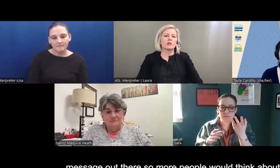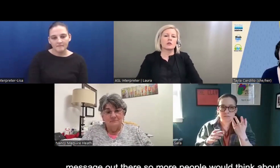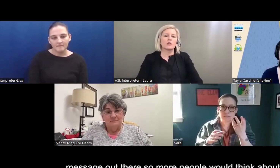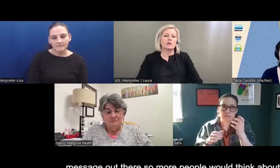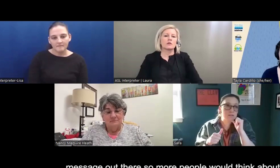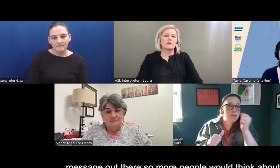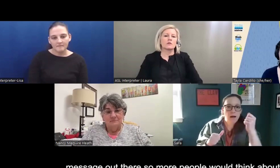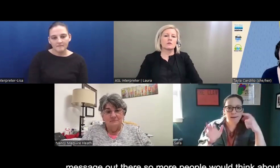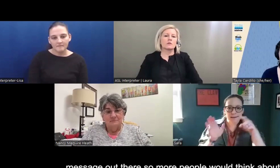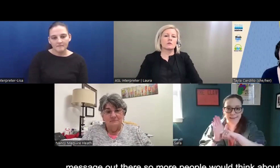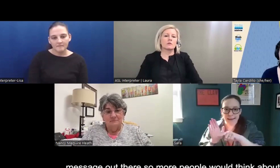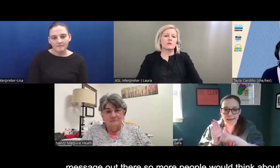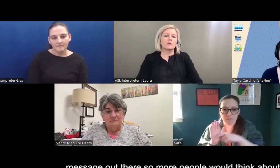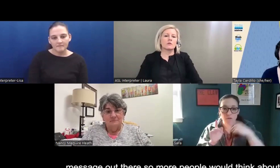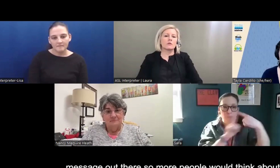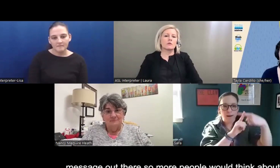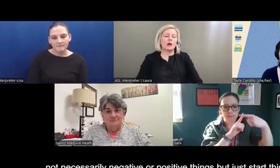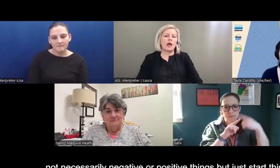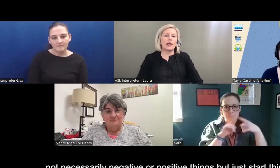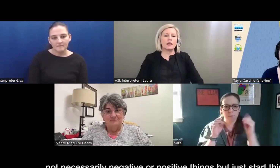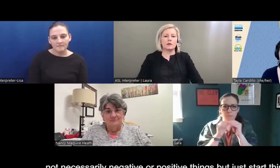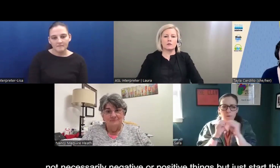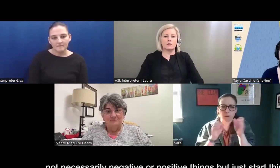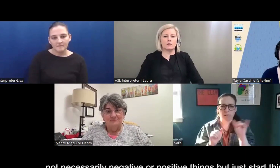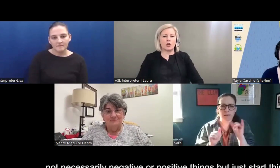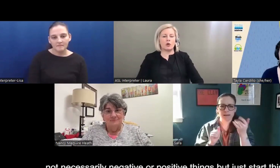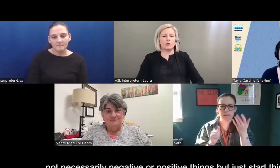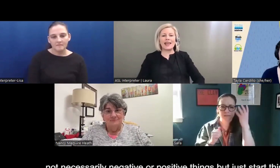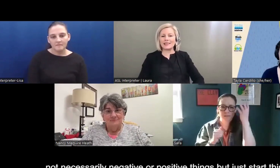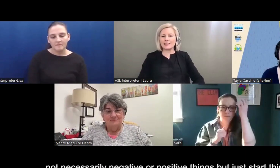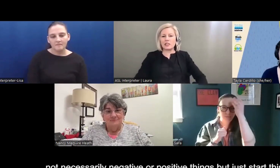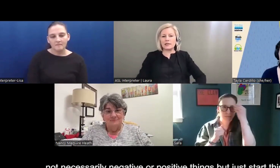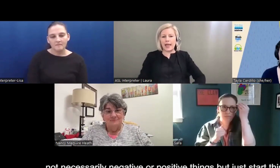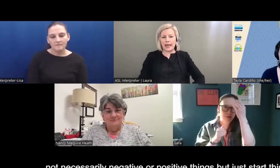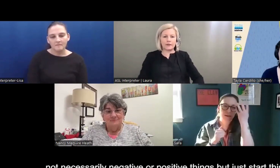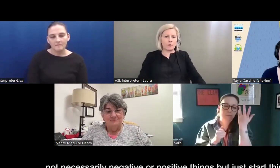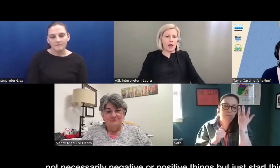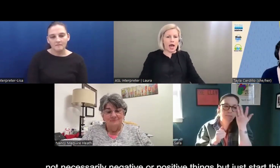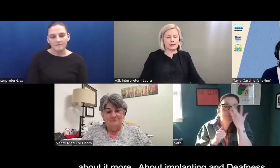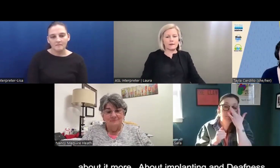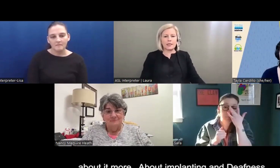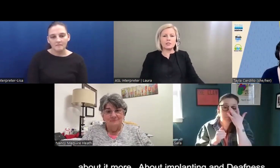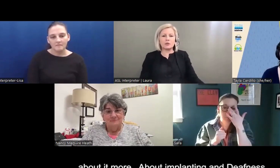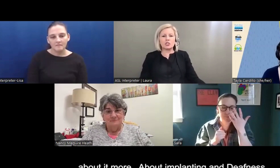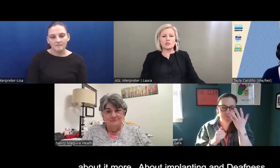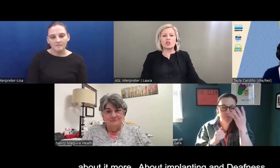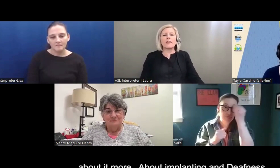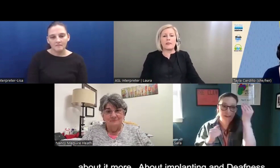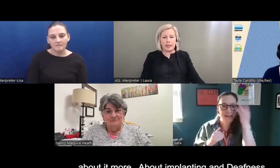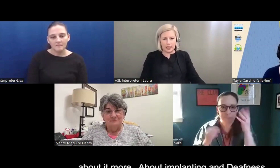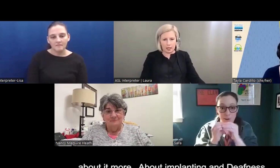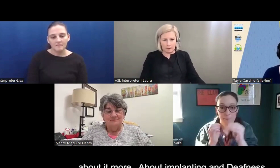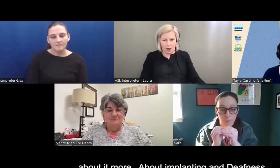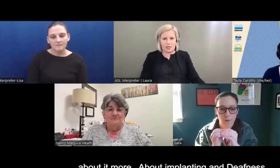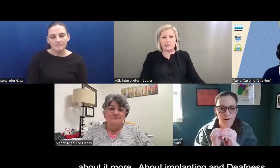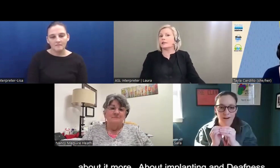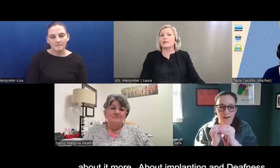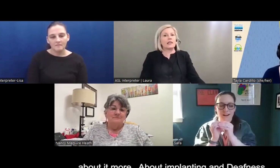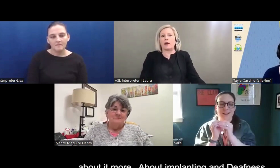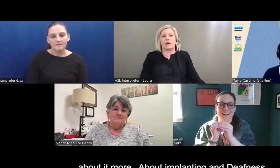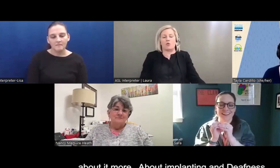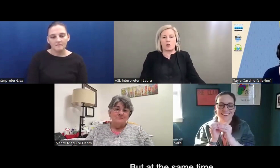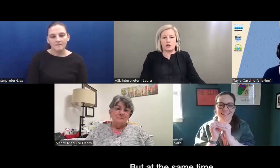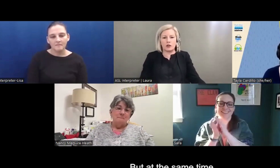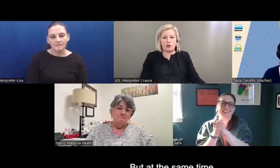you know, not necessarily negative or positive things, but just start thinking about it.